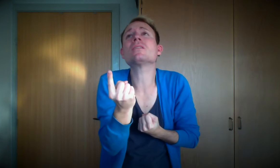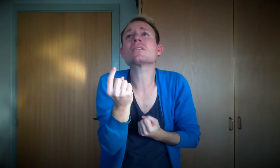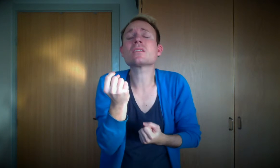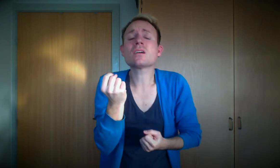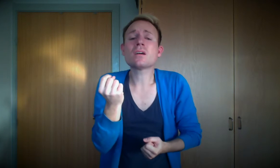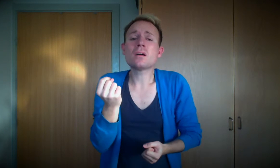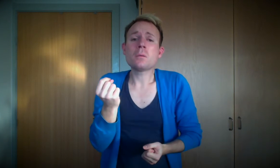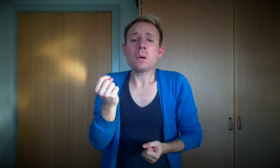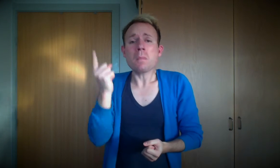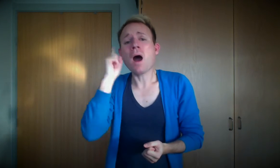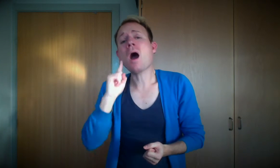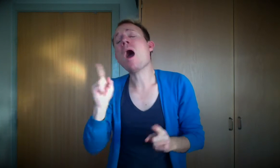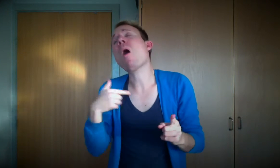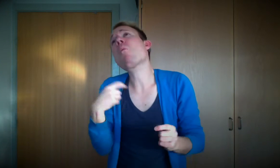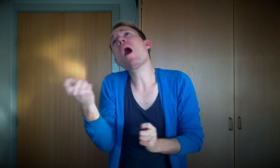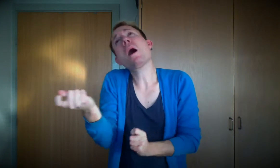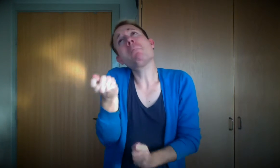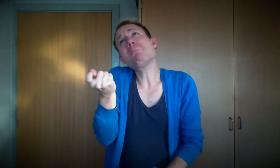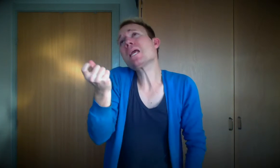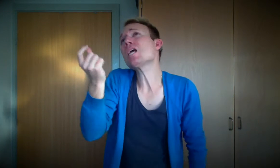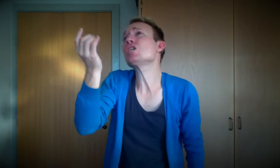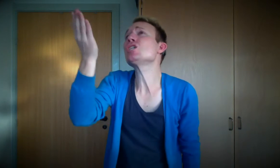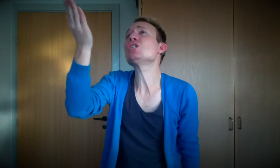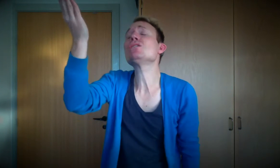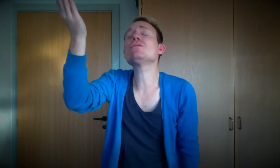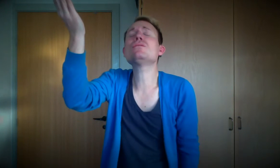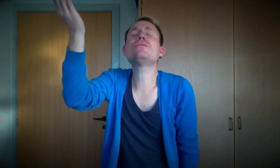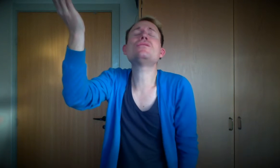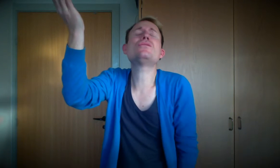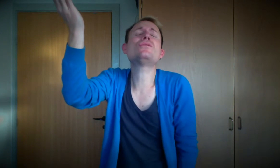Papa, how I miss you.